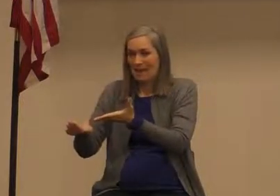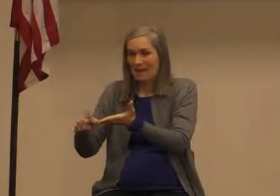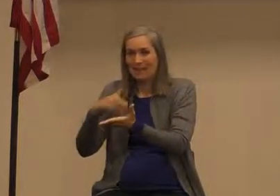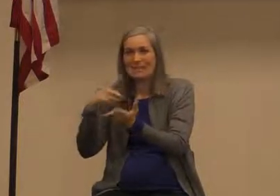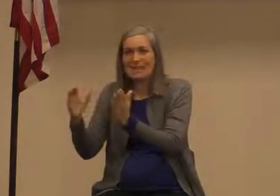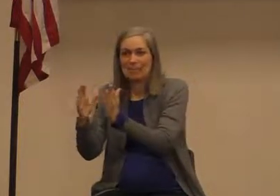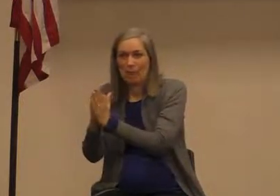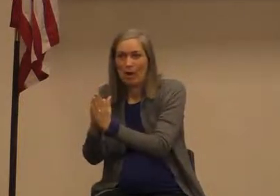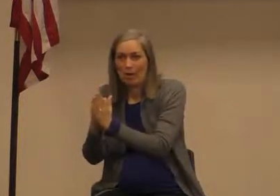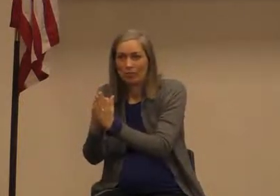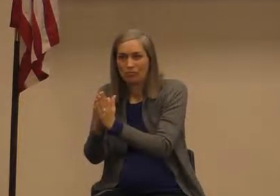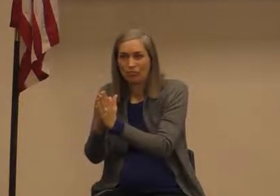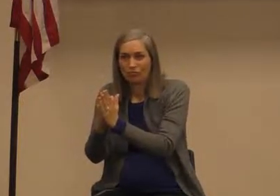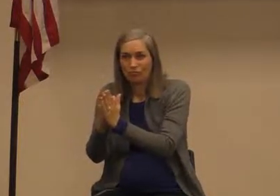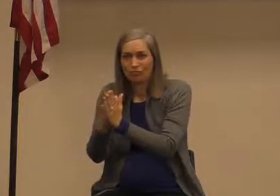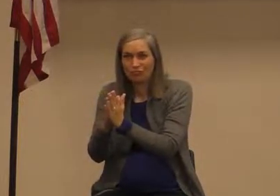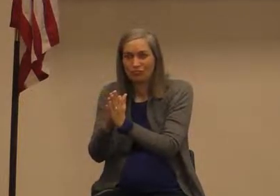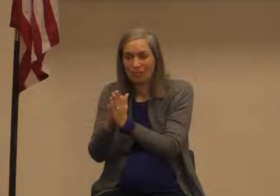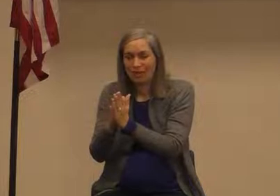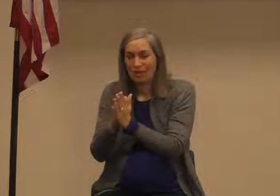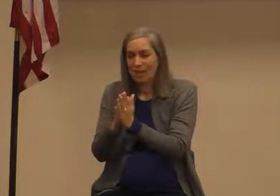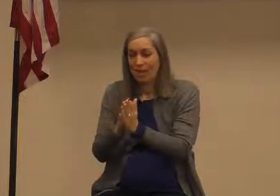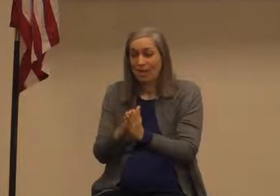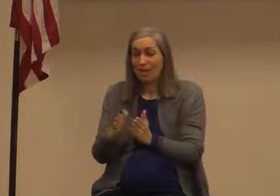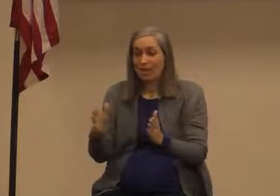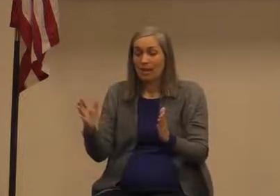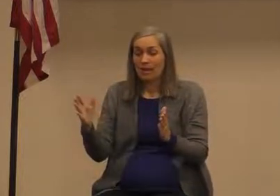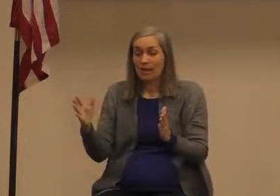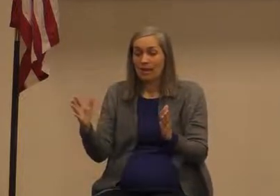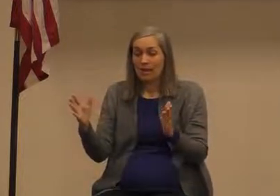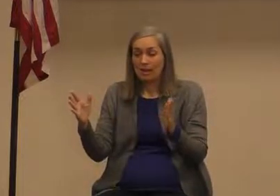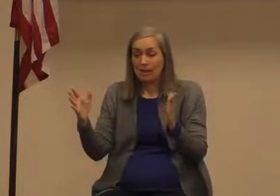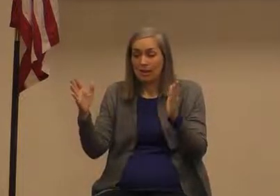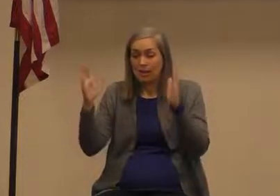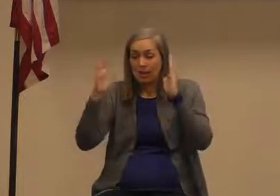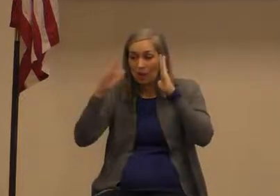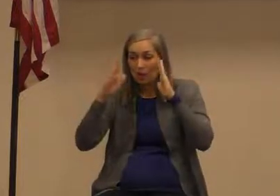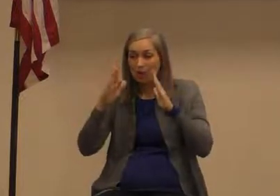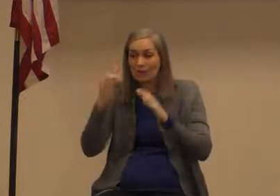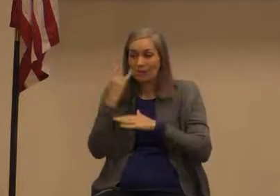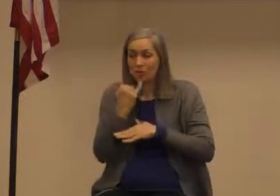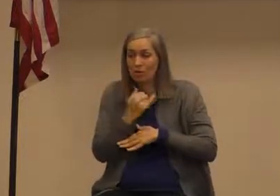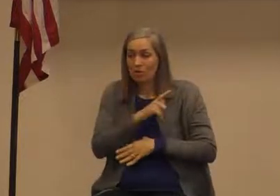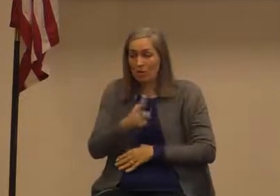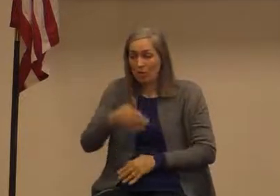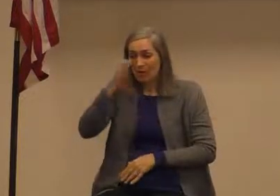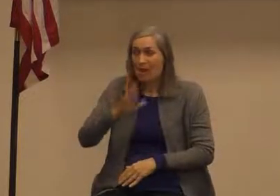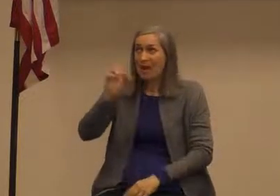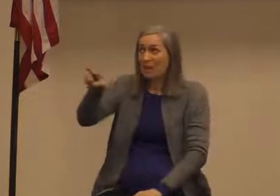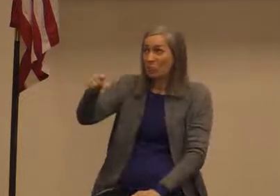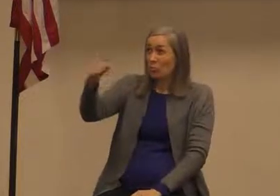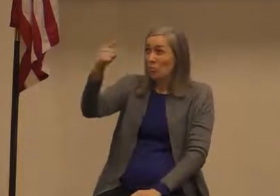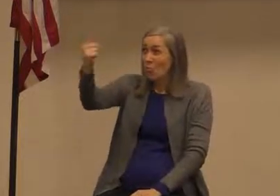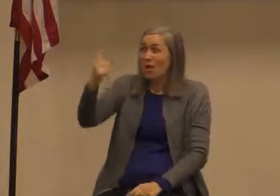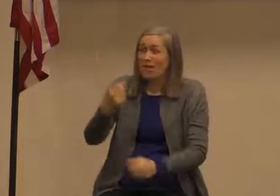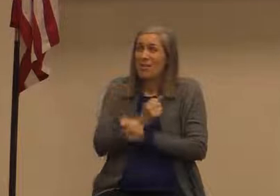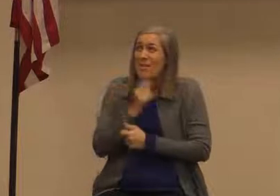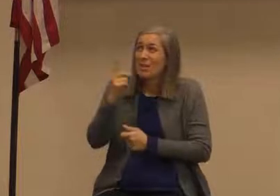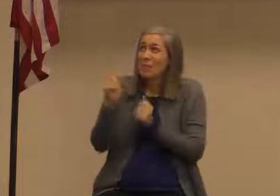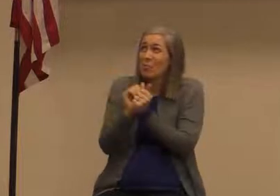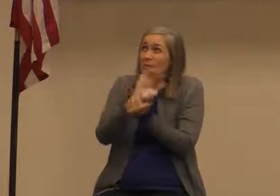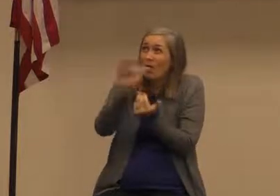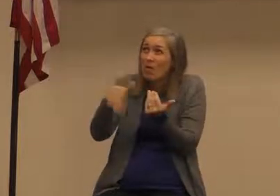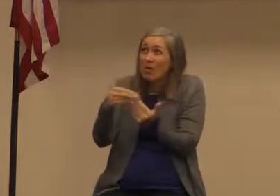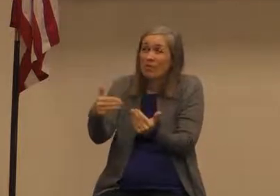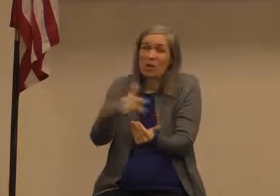hear O Israel the Lord our God the Lord is one love him with all your heart with all your soul and with all